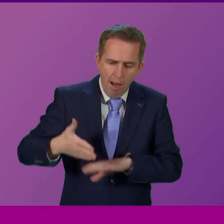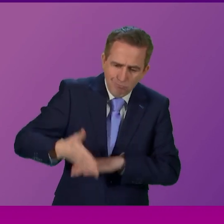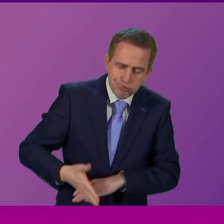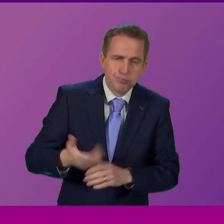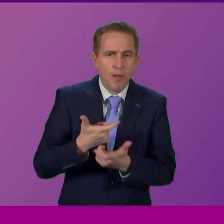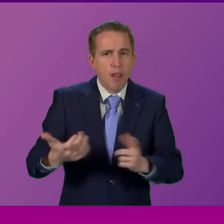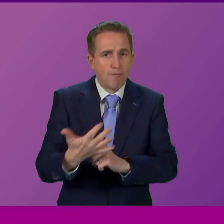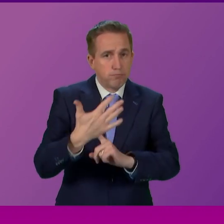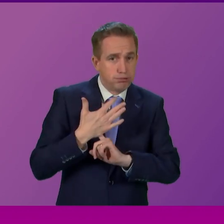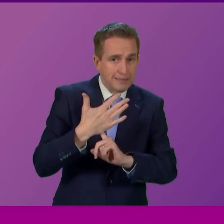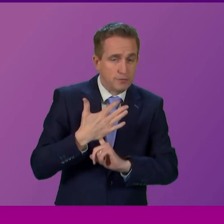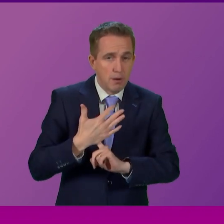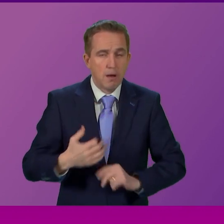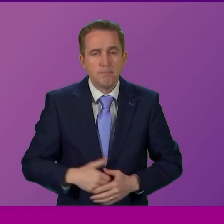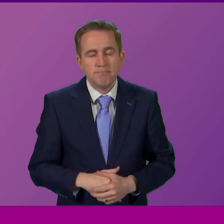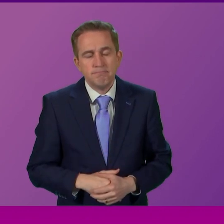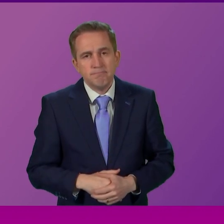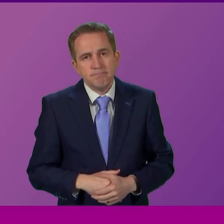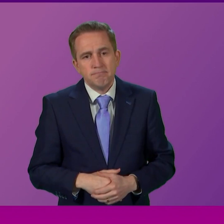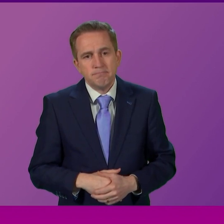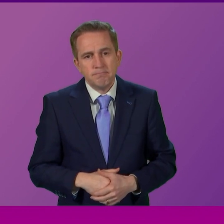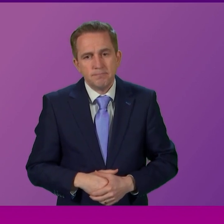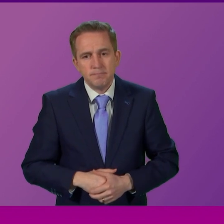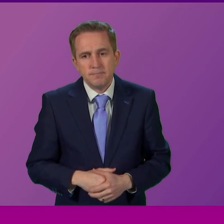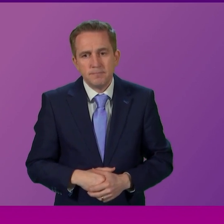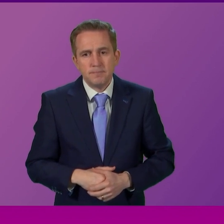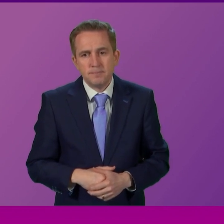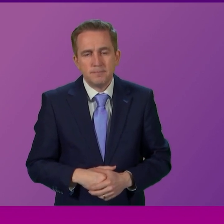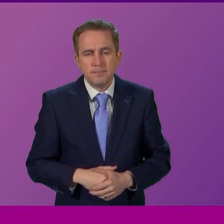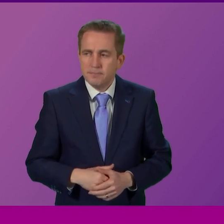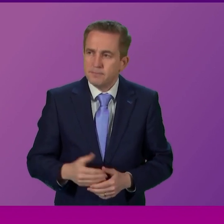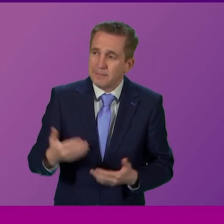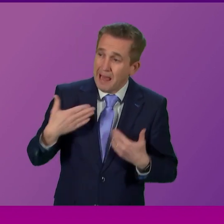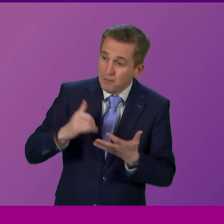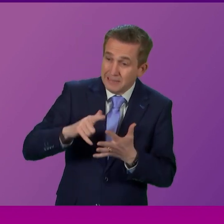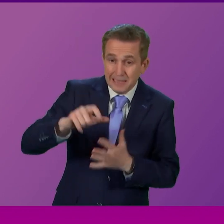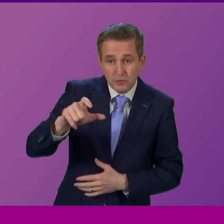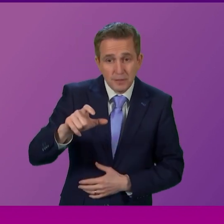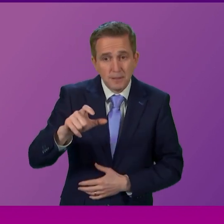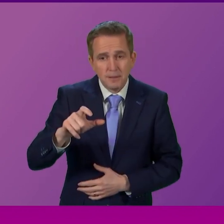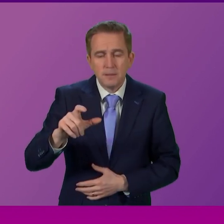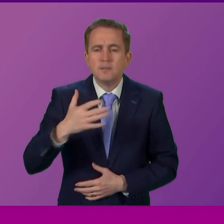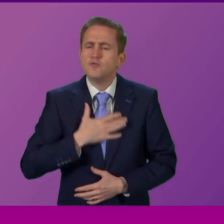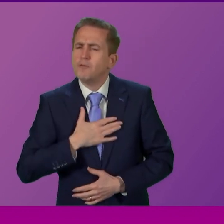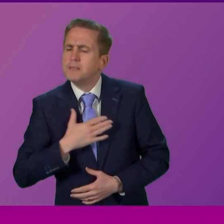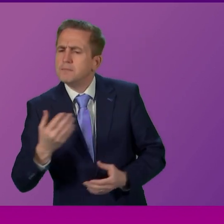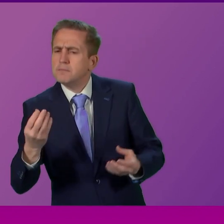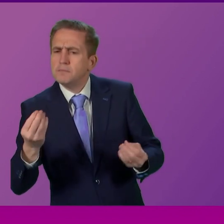Paul MacLennan to be followed by Brian Whittle thank you can the cabinet secretary provide an update on the measures previously put in place sorry